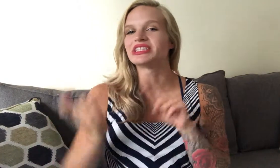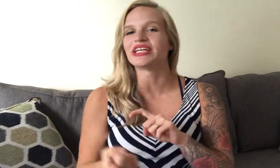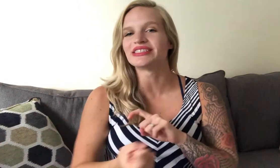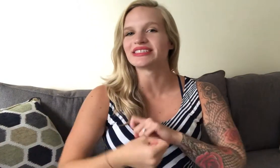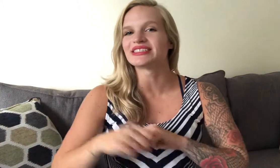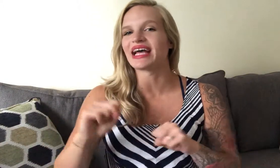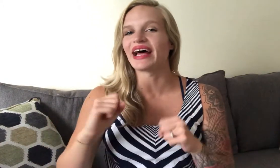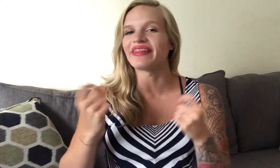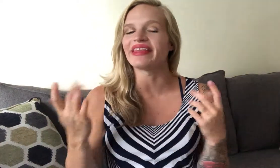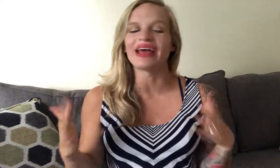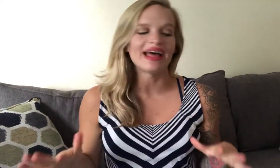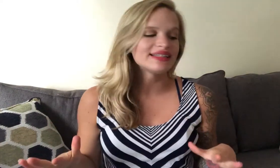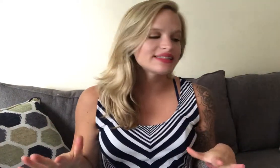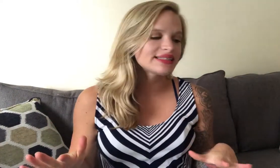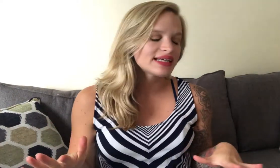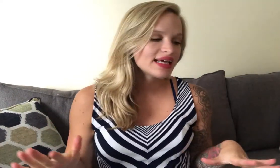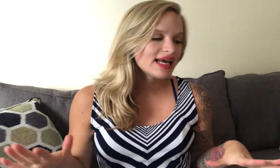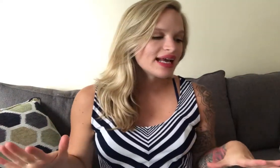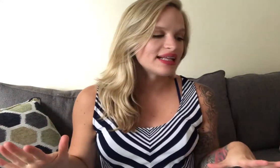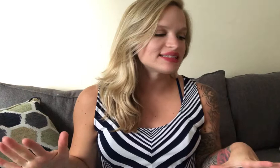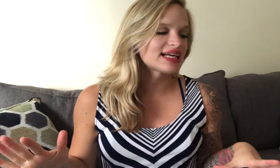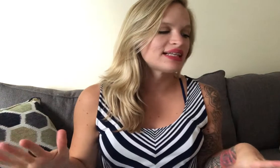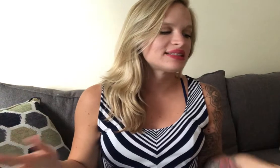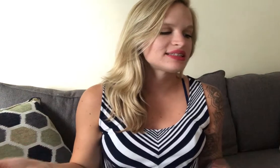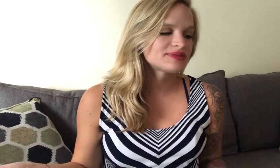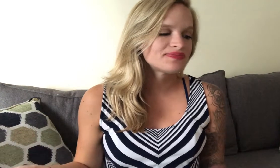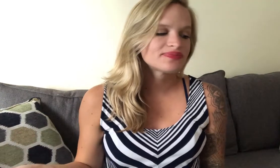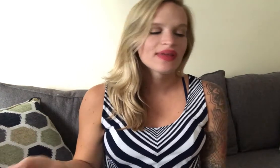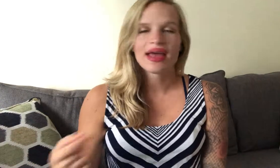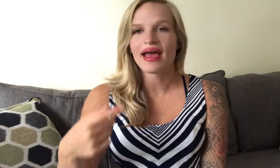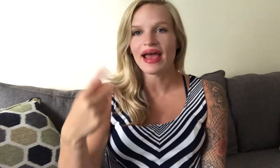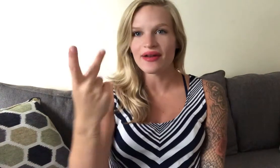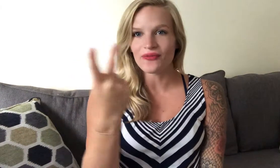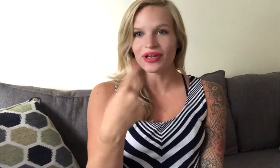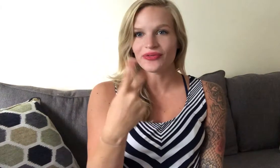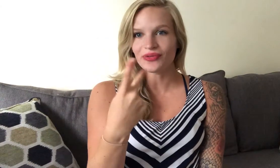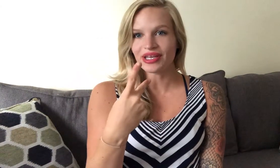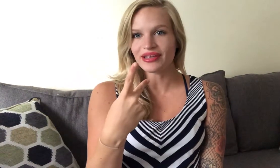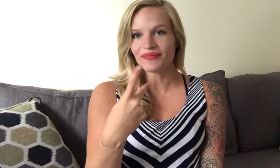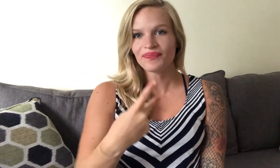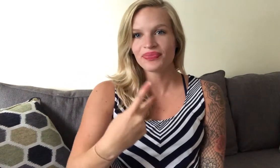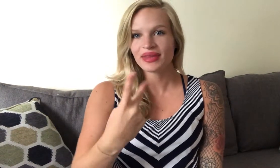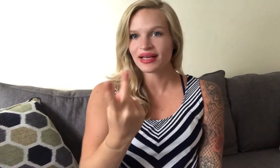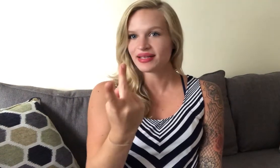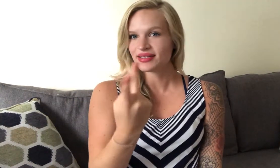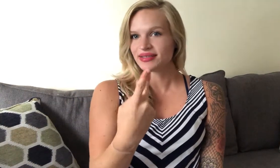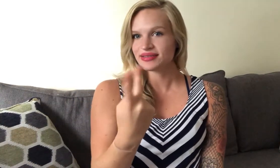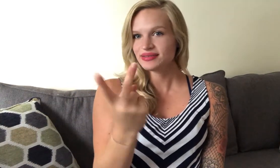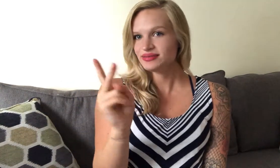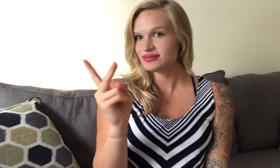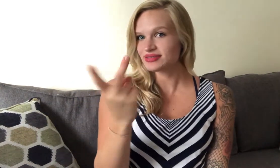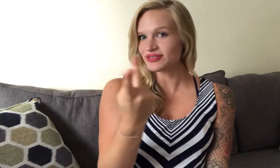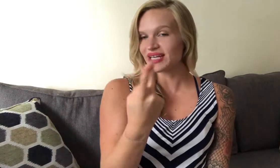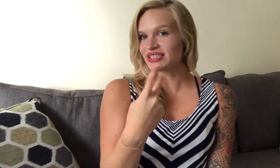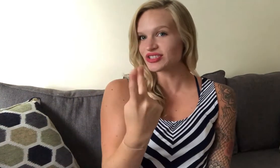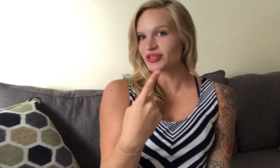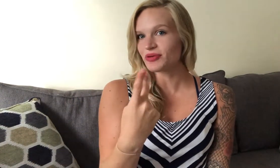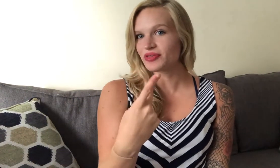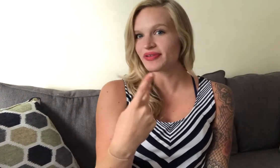changes at the end and it says and when we so again showing both of